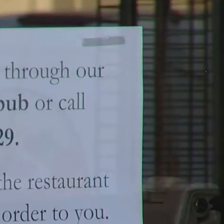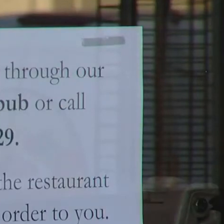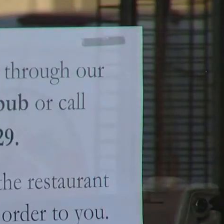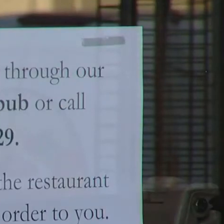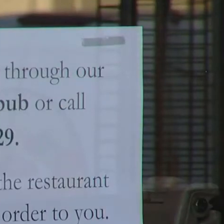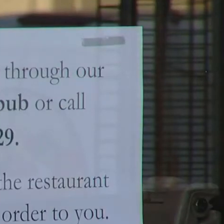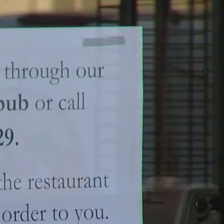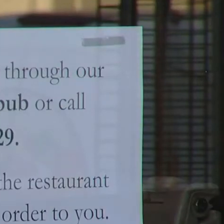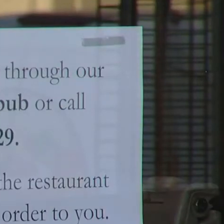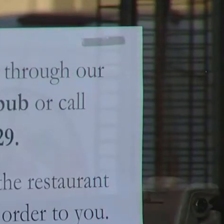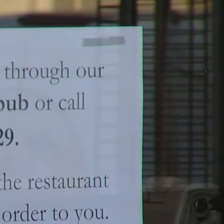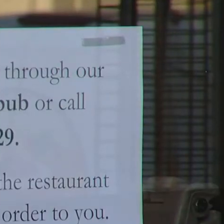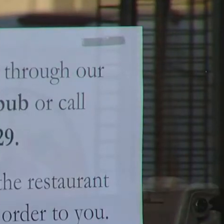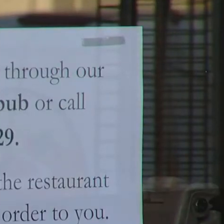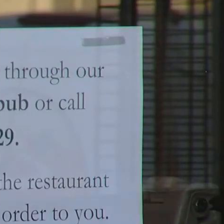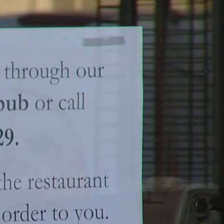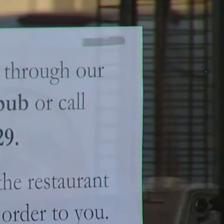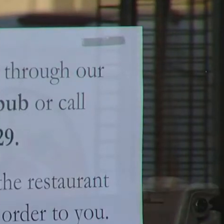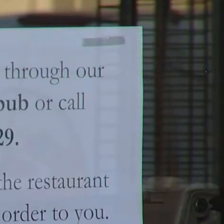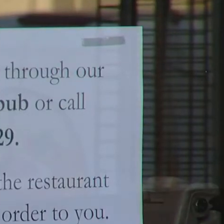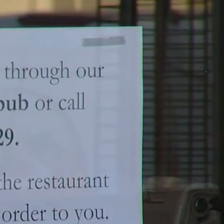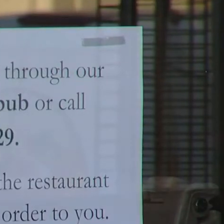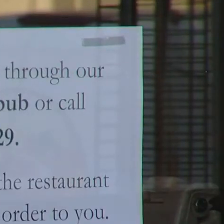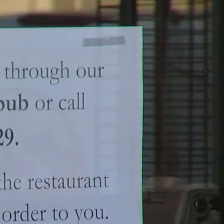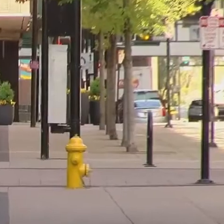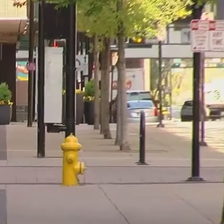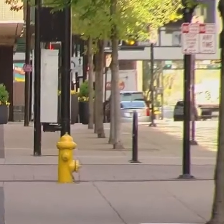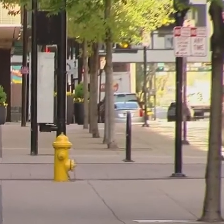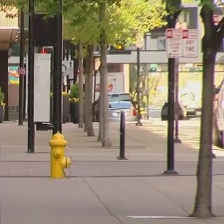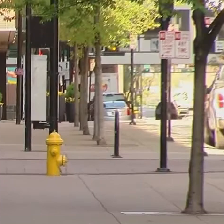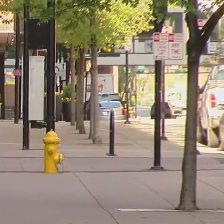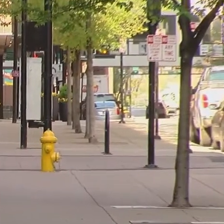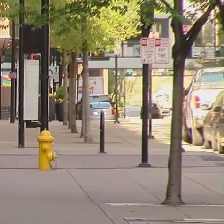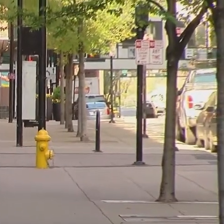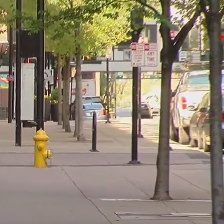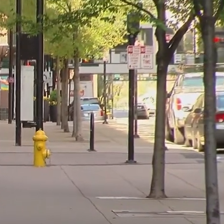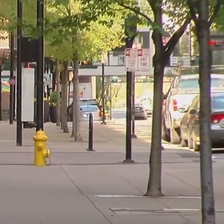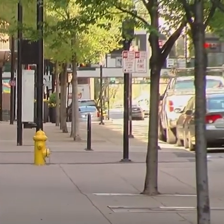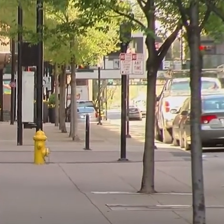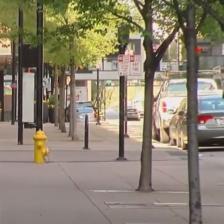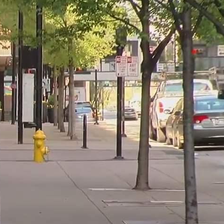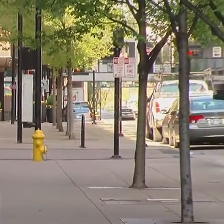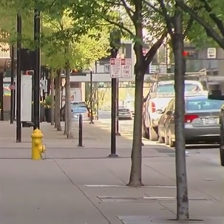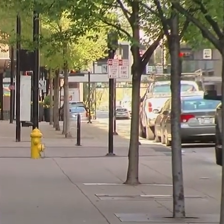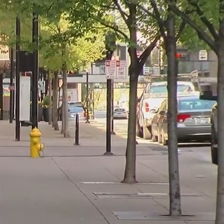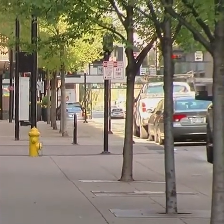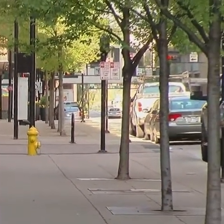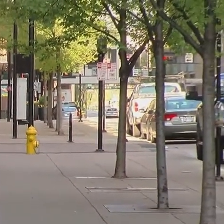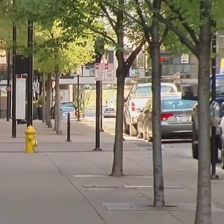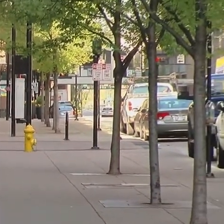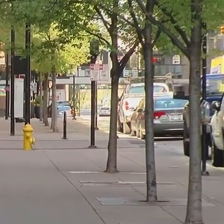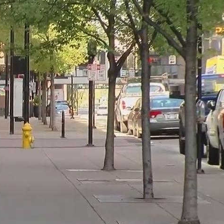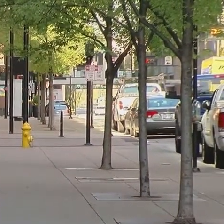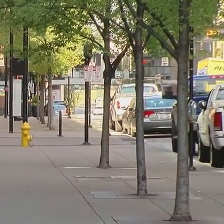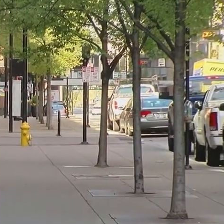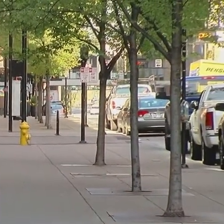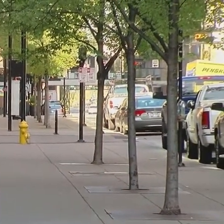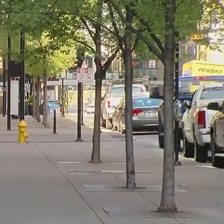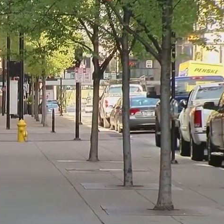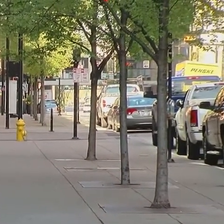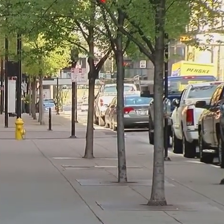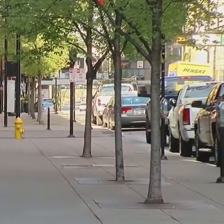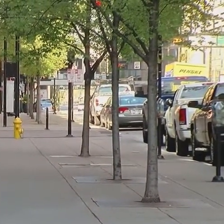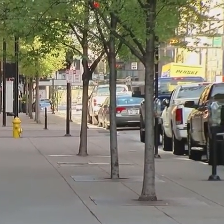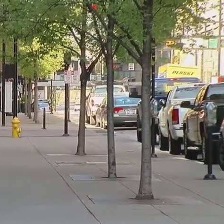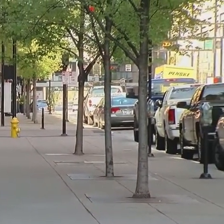restrictive than the state guidelines if there is a coronavirus flare-up. Experts say that the workplace and marketplace will be much